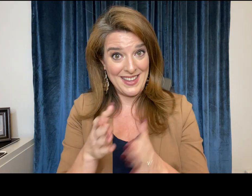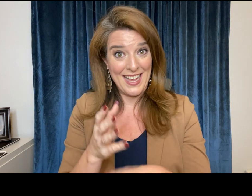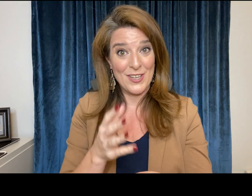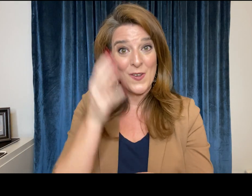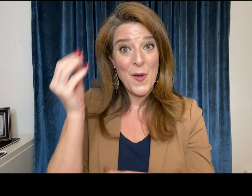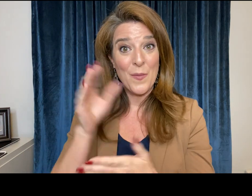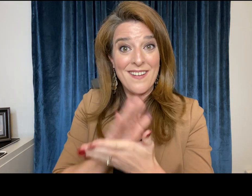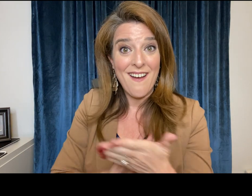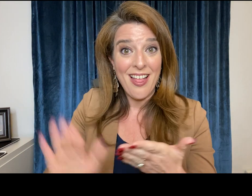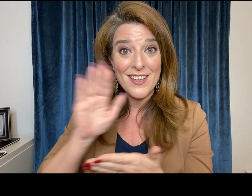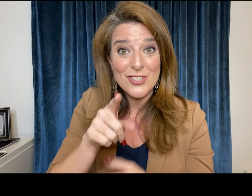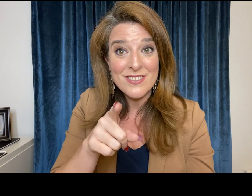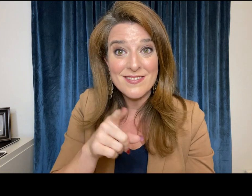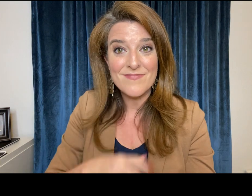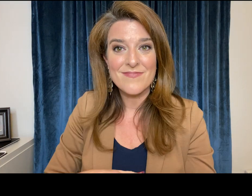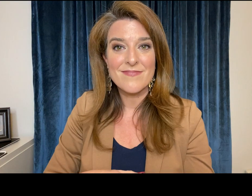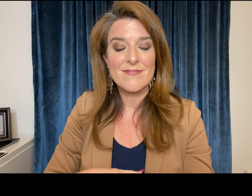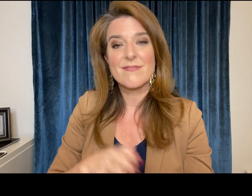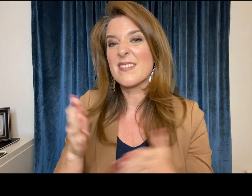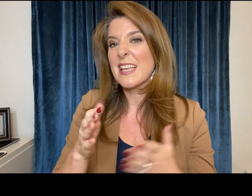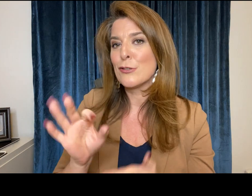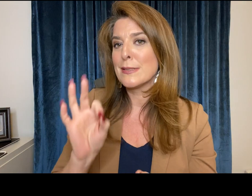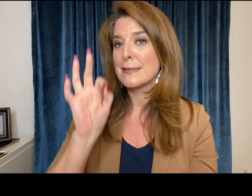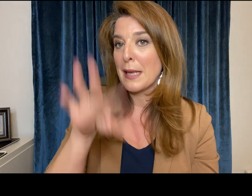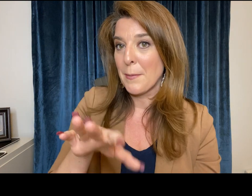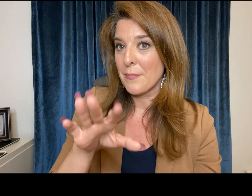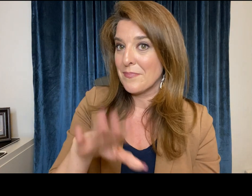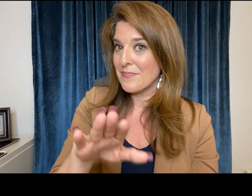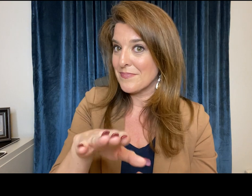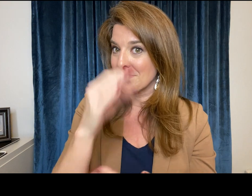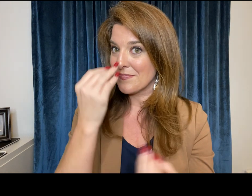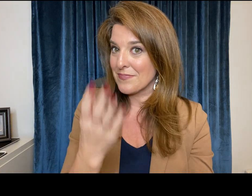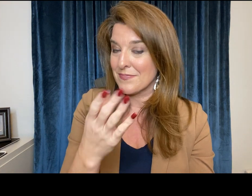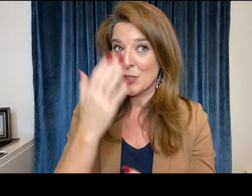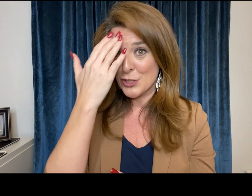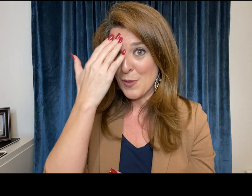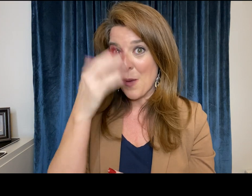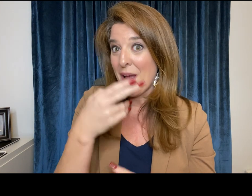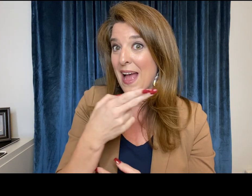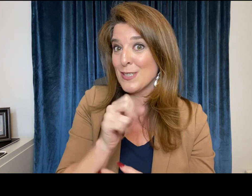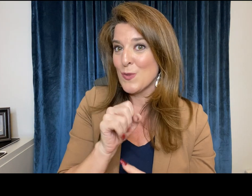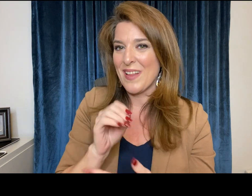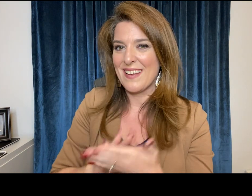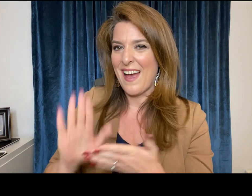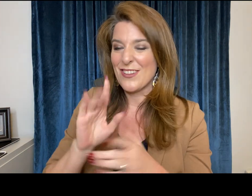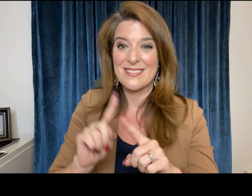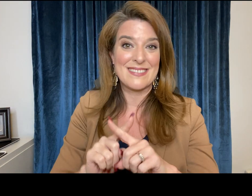are you planning to go to college here's a quick tip you know